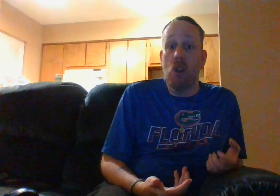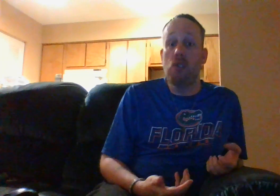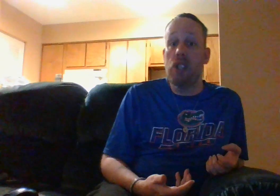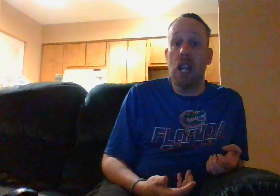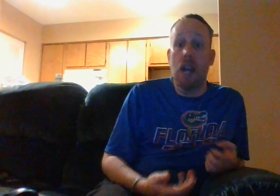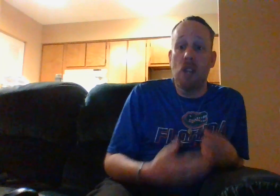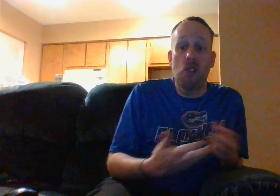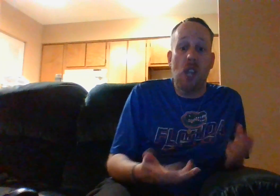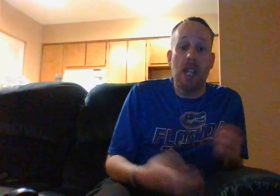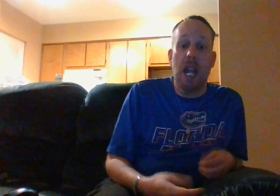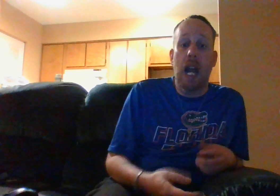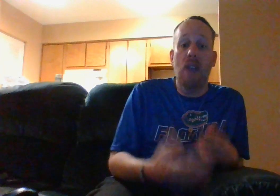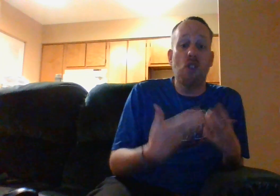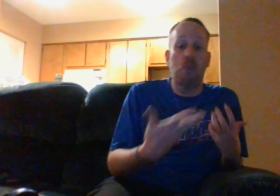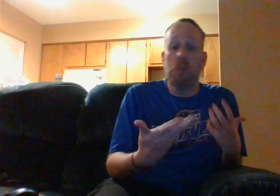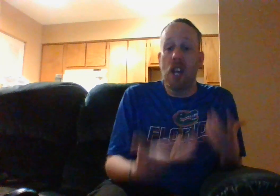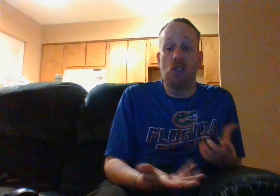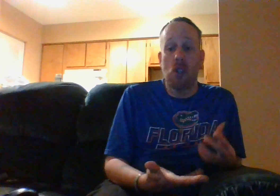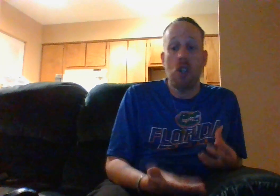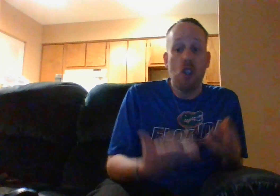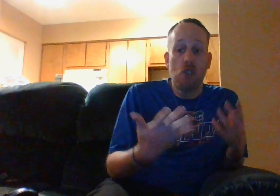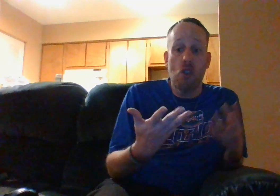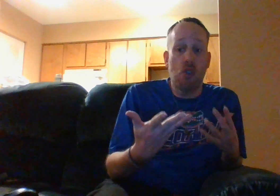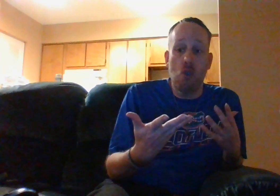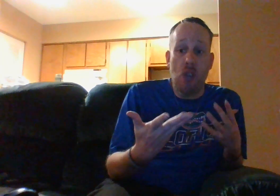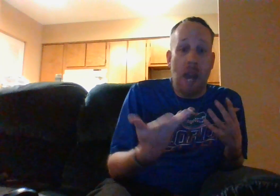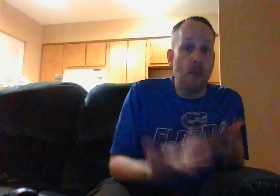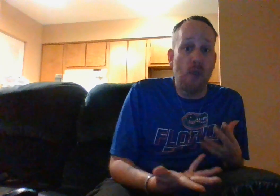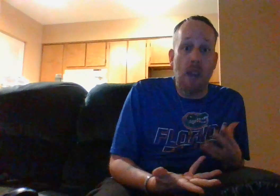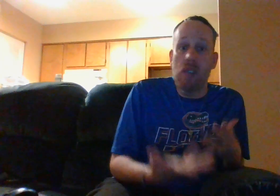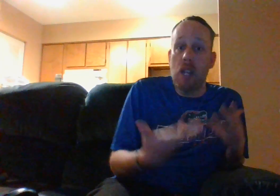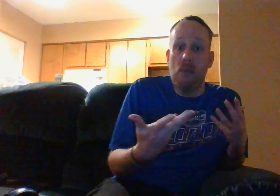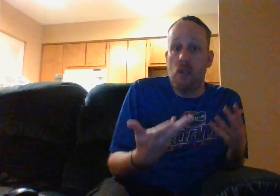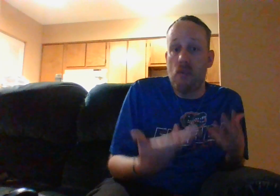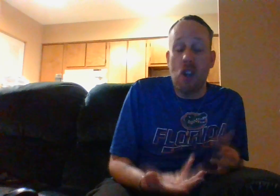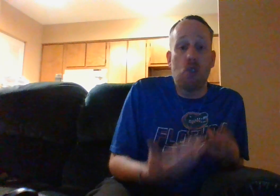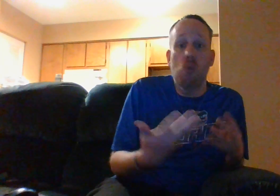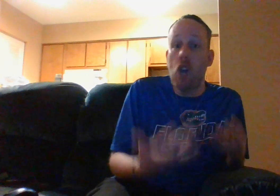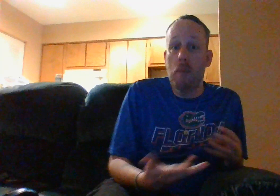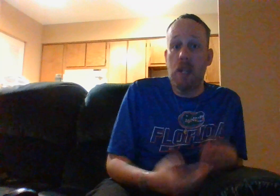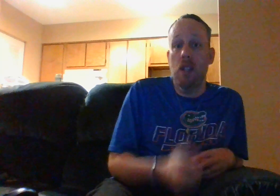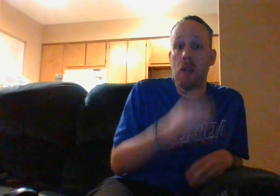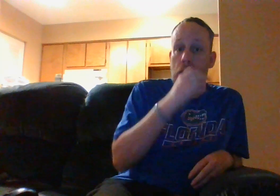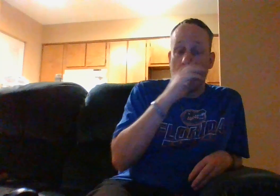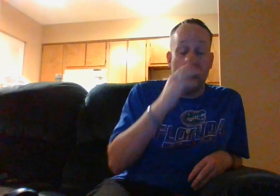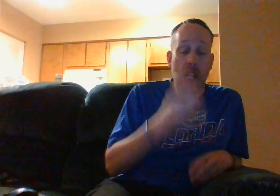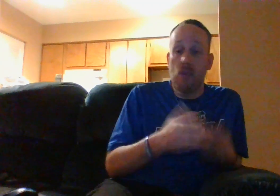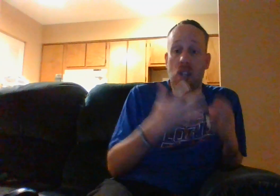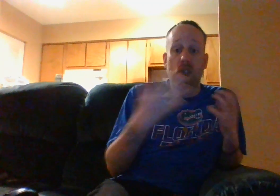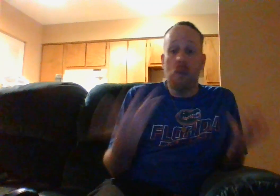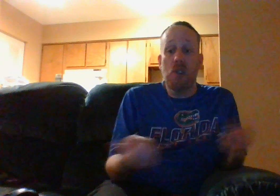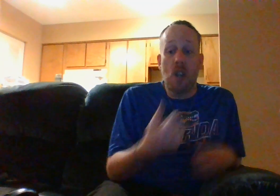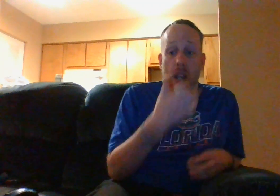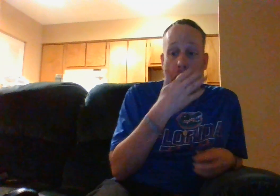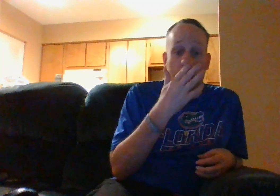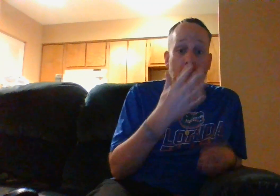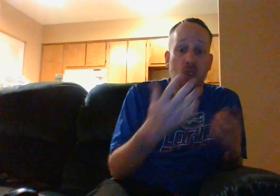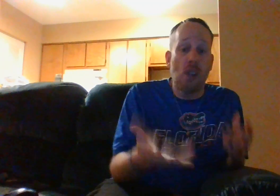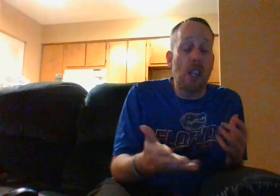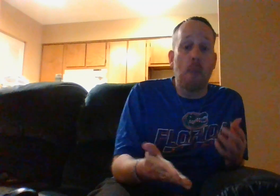right it's like that i'm not saying that i'm just blessed you to have a family friends who love me and and stuff like that i mean to sound like